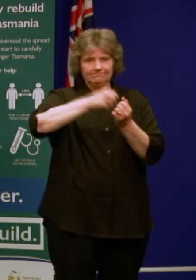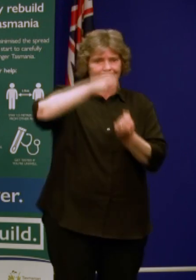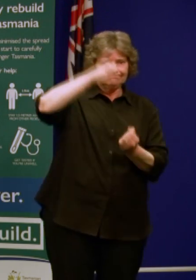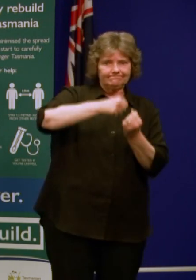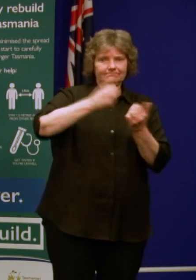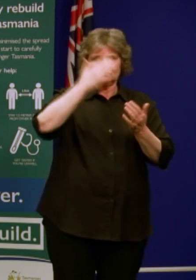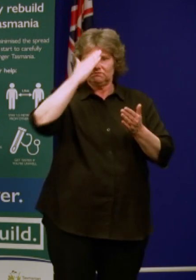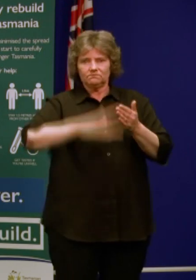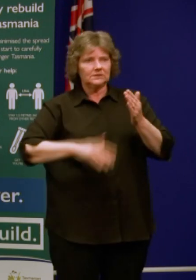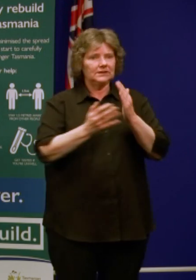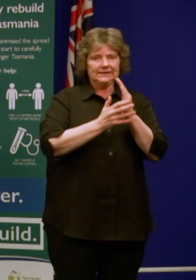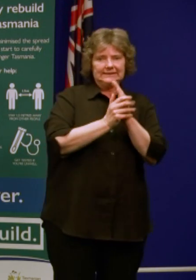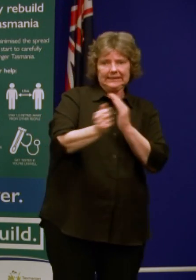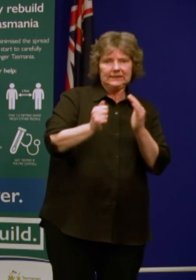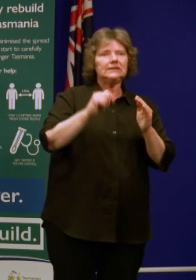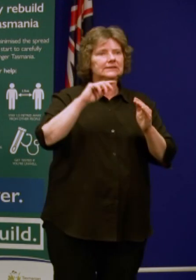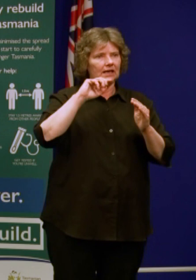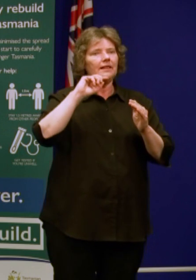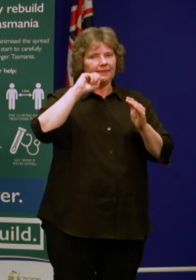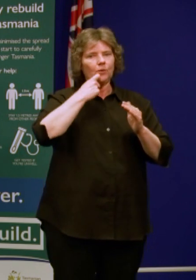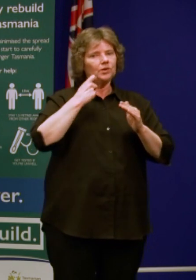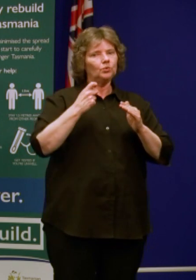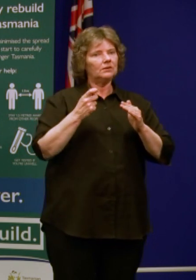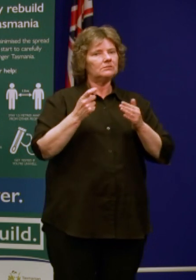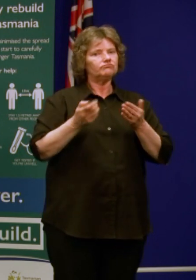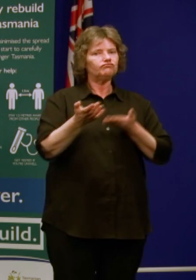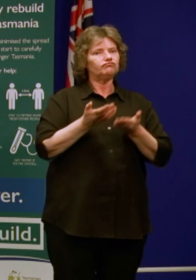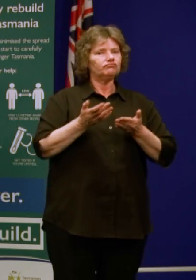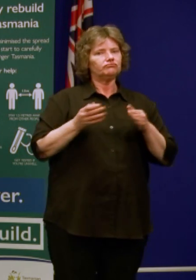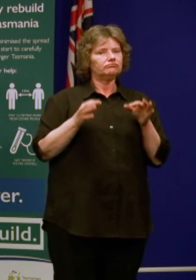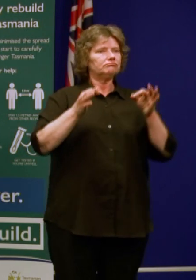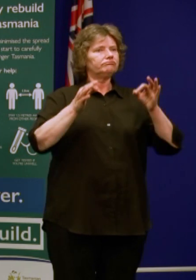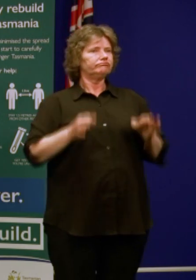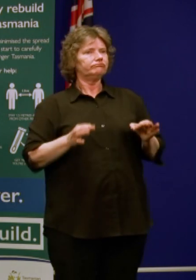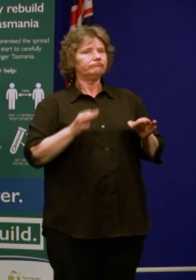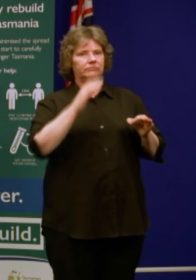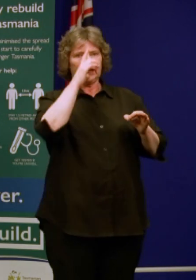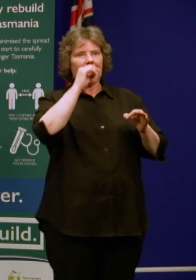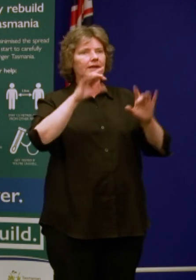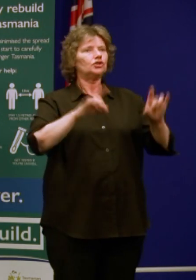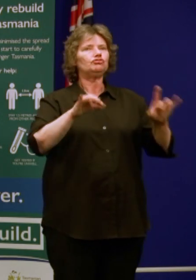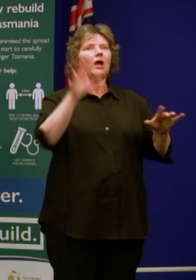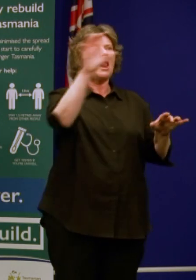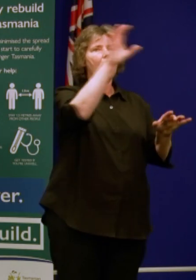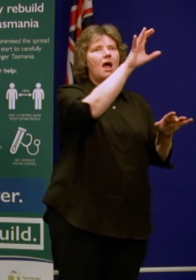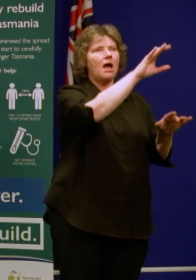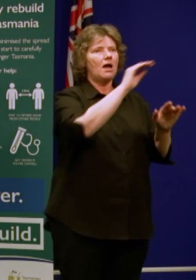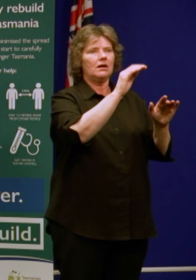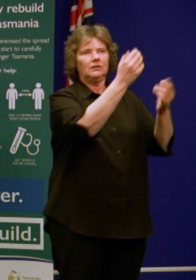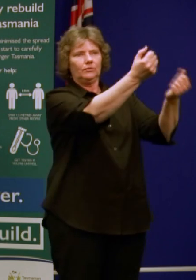Commissioner makes those serious decisions. But we will be asking any one that's seeking an essential worker